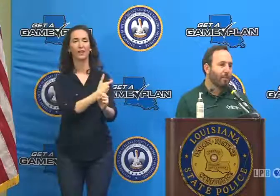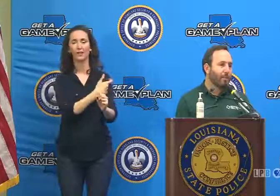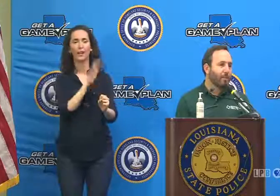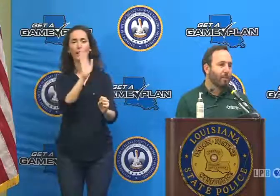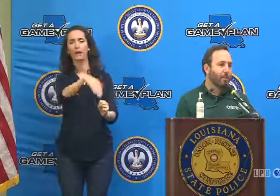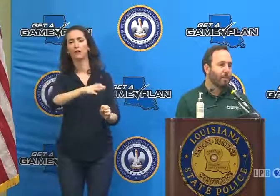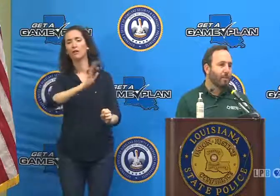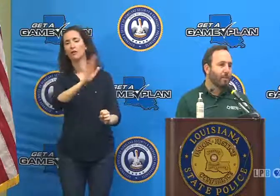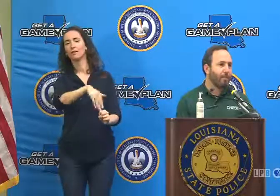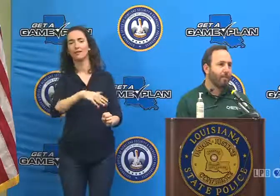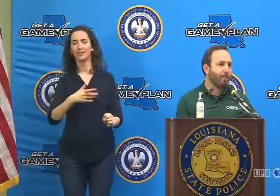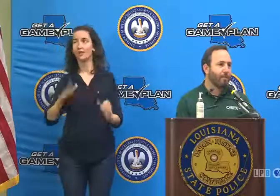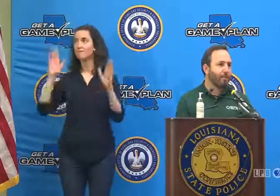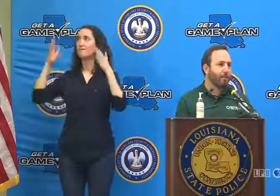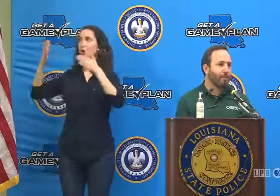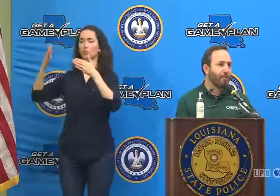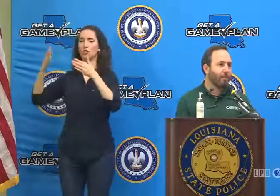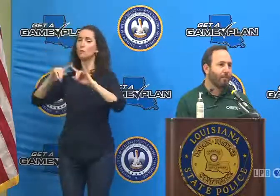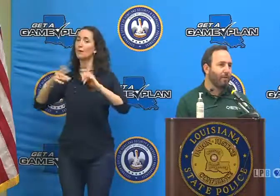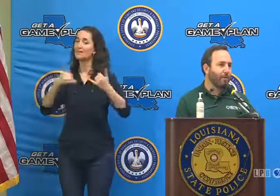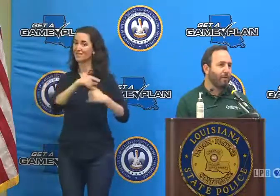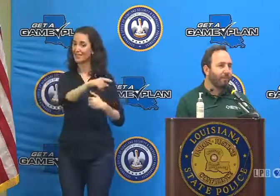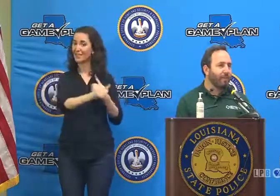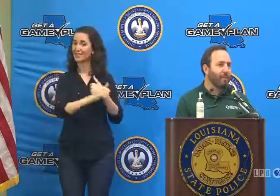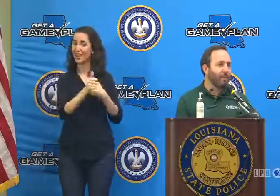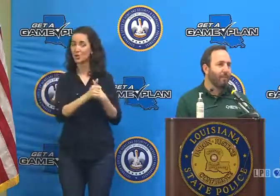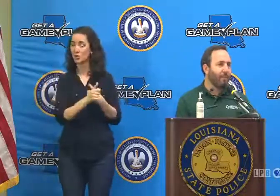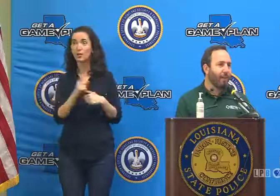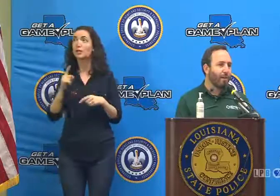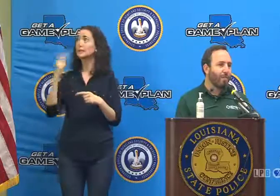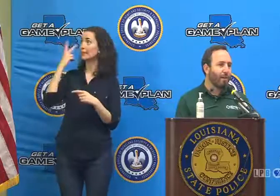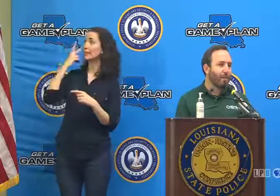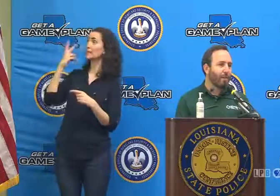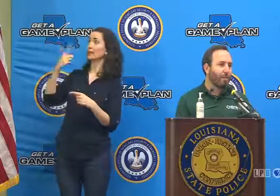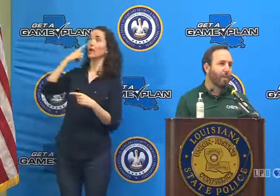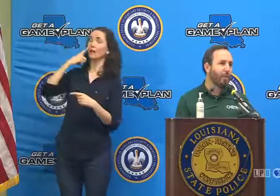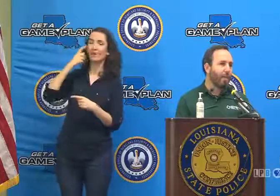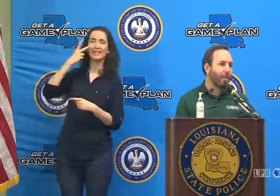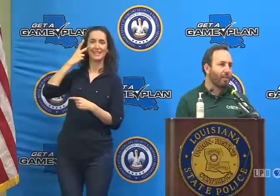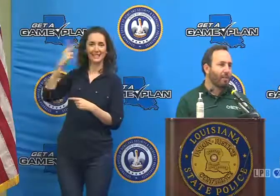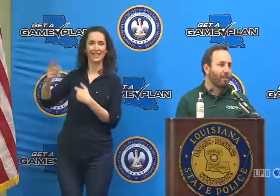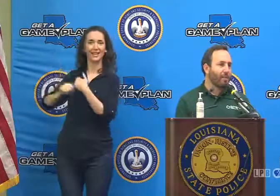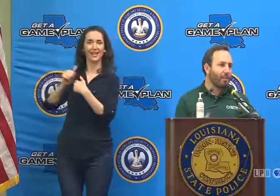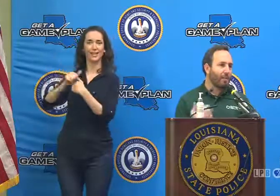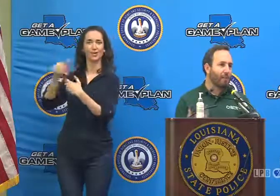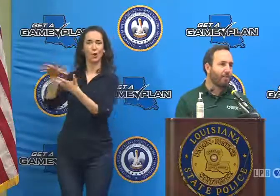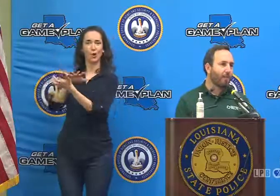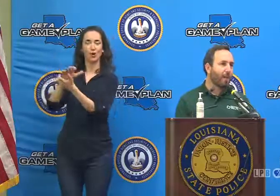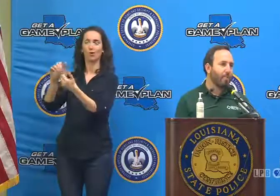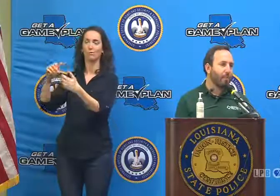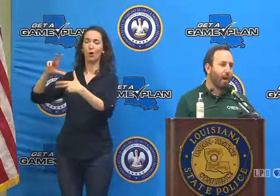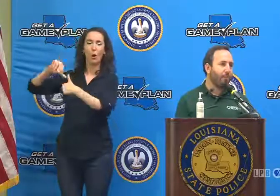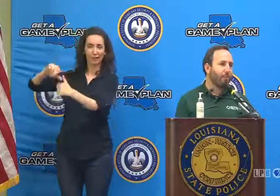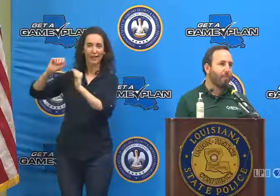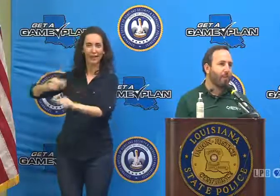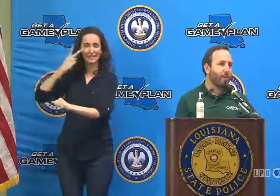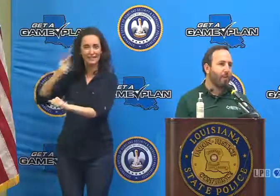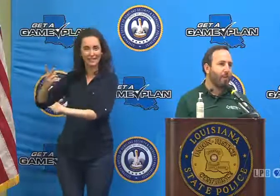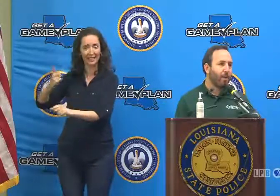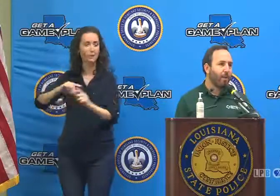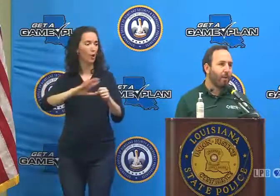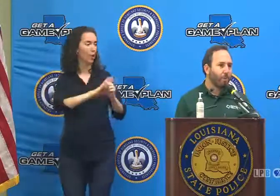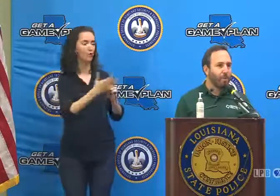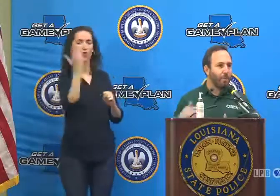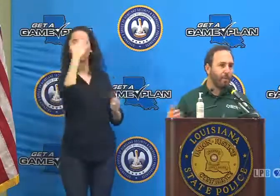it's still as much a risk to you and your family, even if you don't see it right now. So I think that's what our challenge is, is to continue to remind people